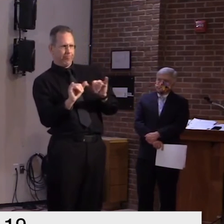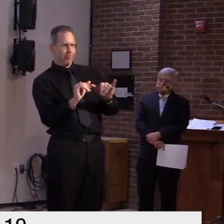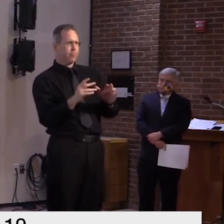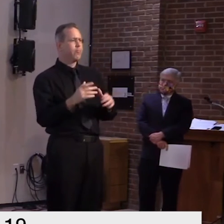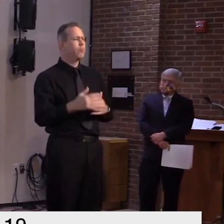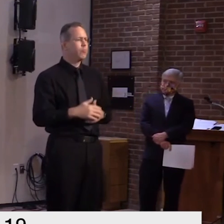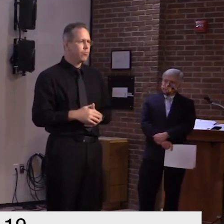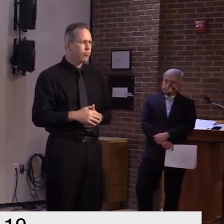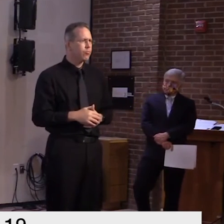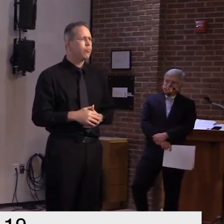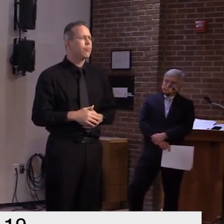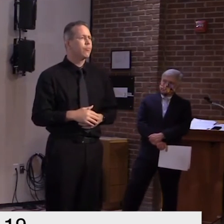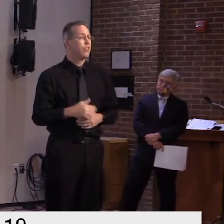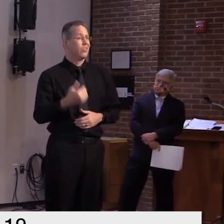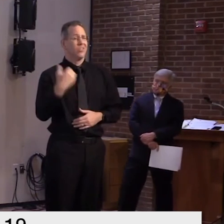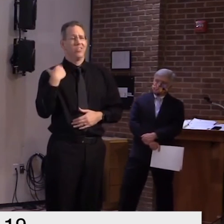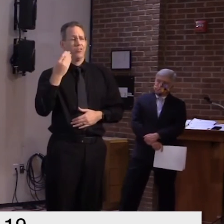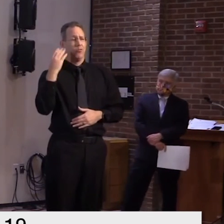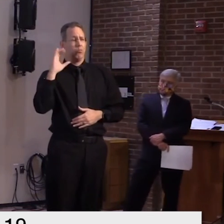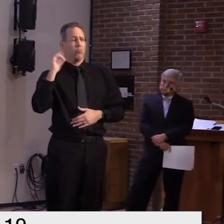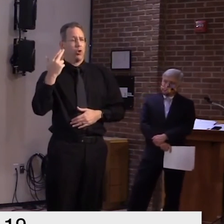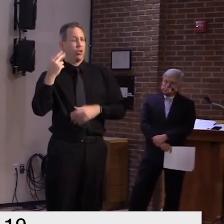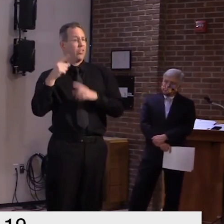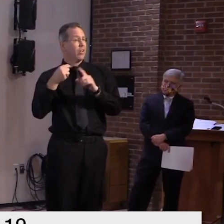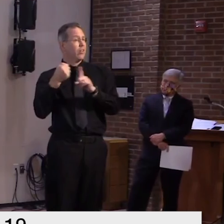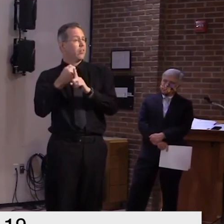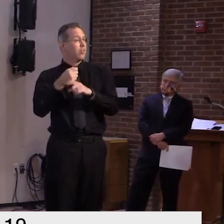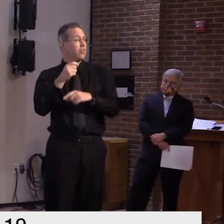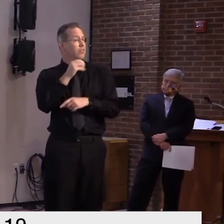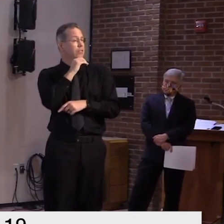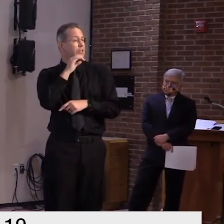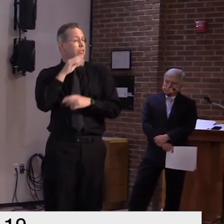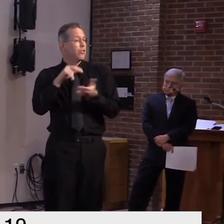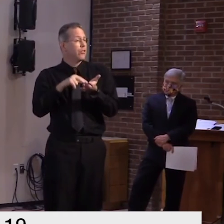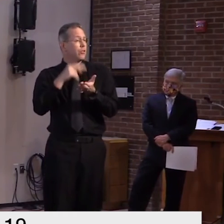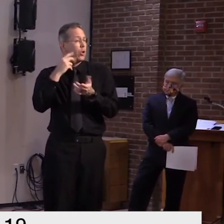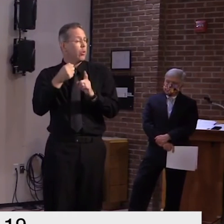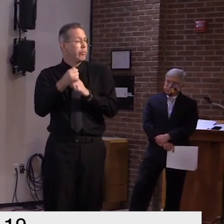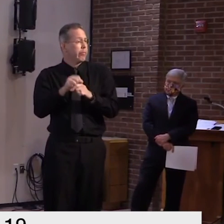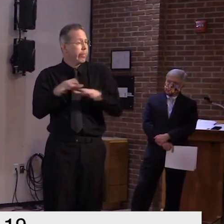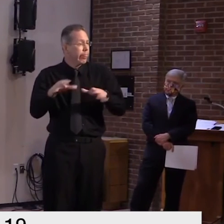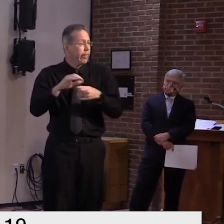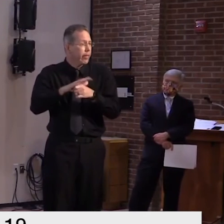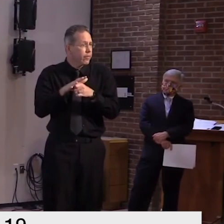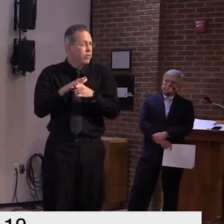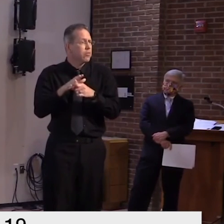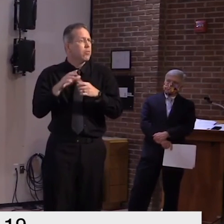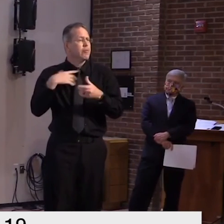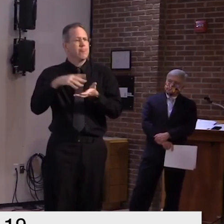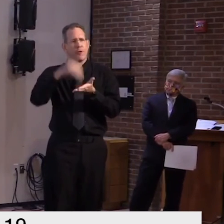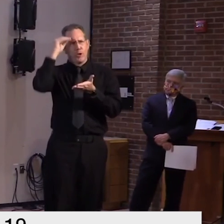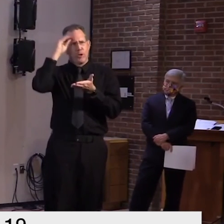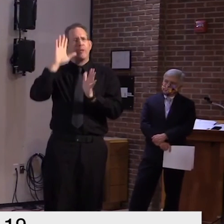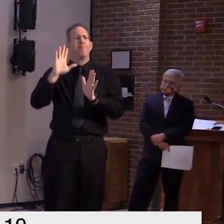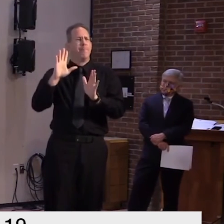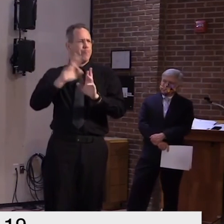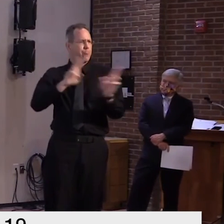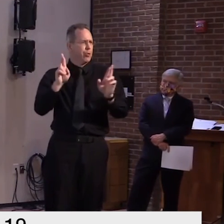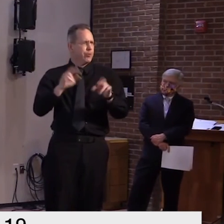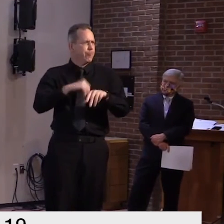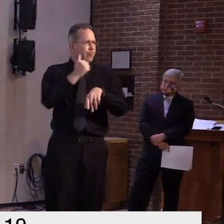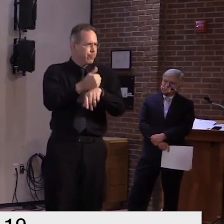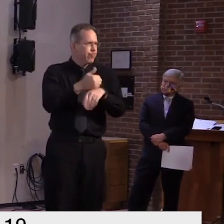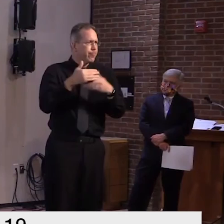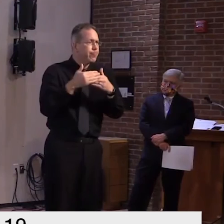march but certainly uh we've we've been sort of innovators on testing on admission and quarantining on